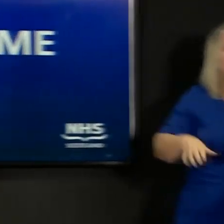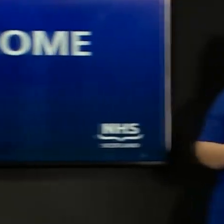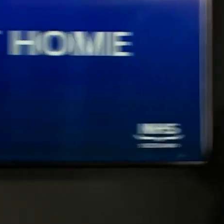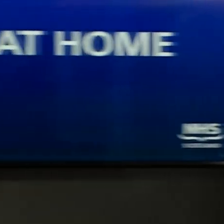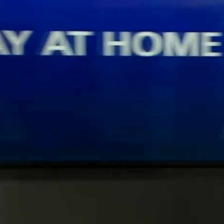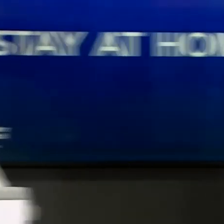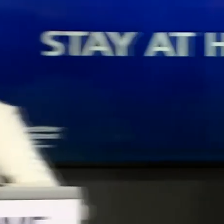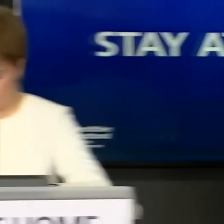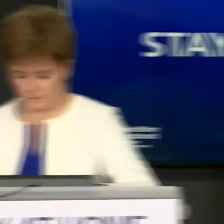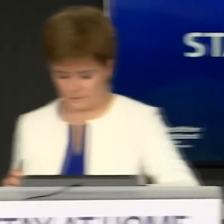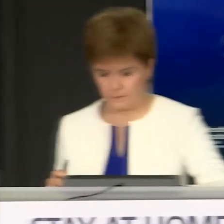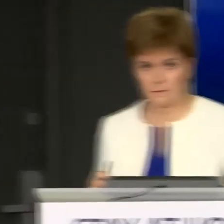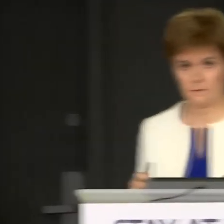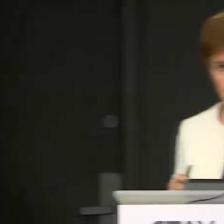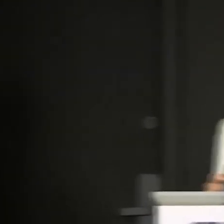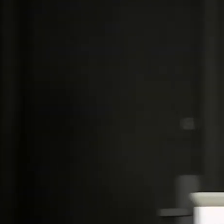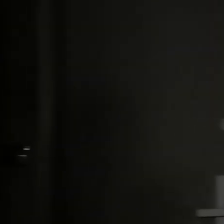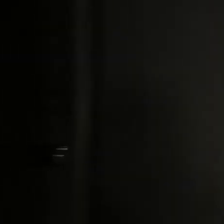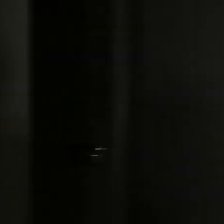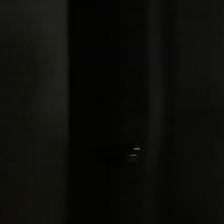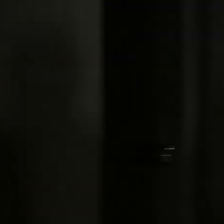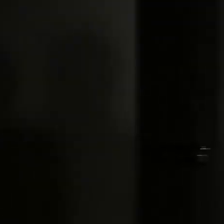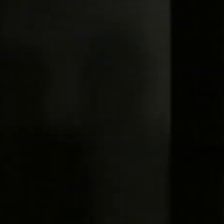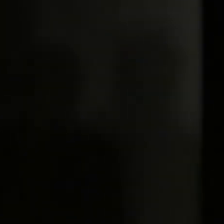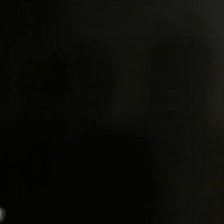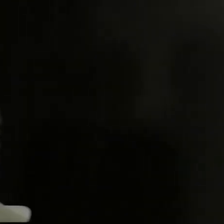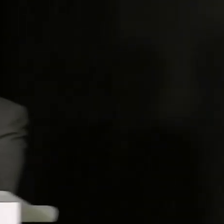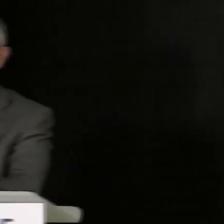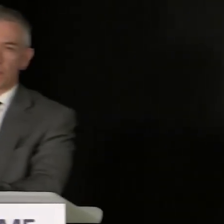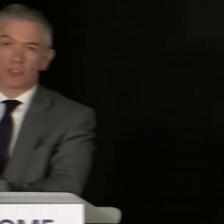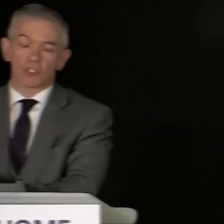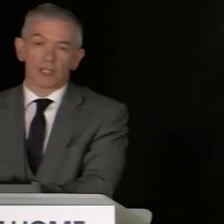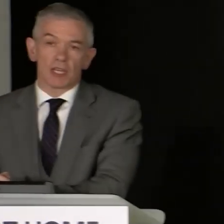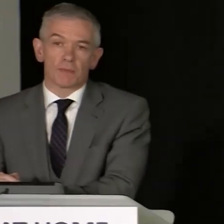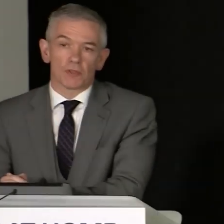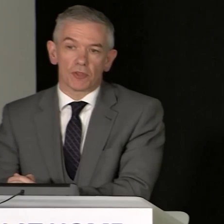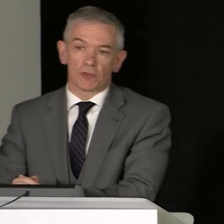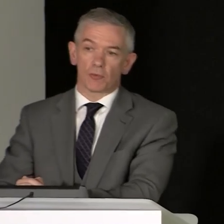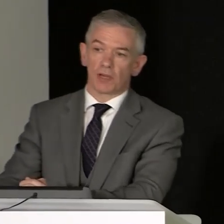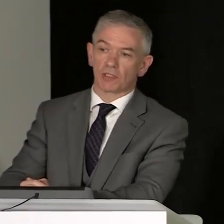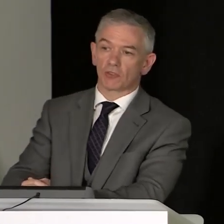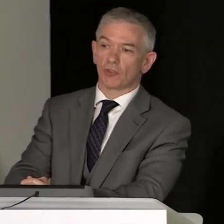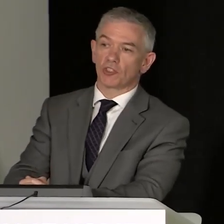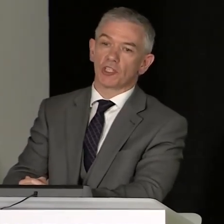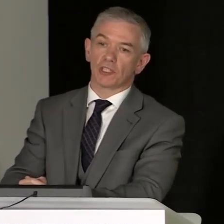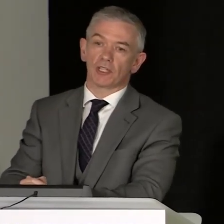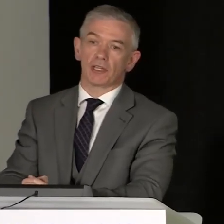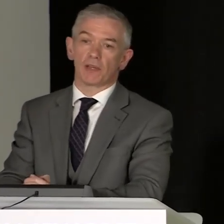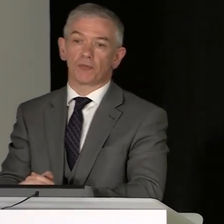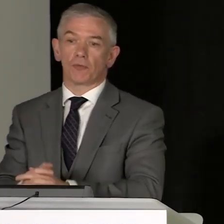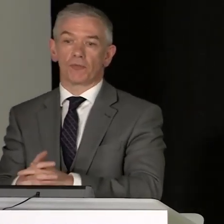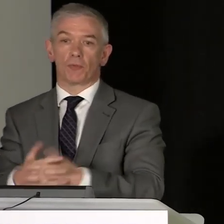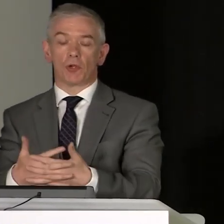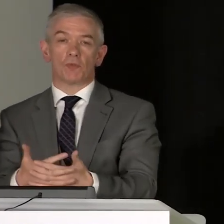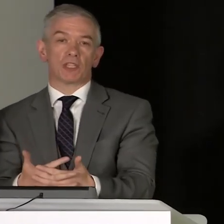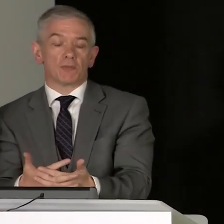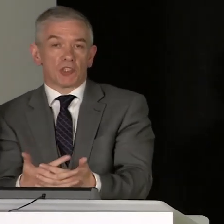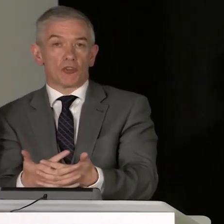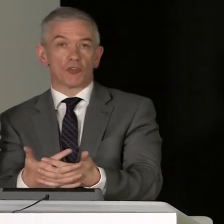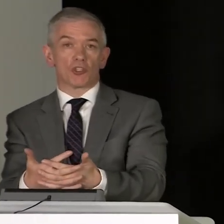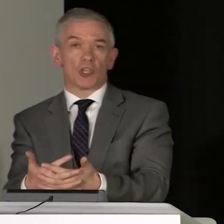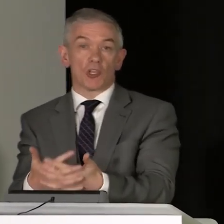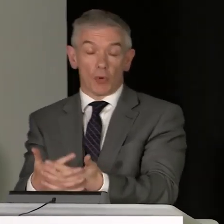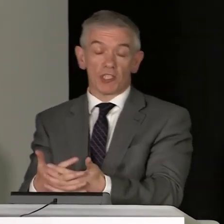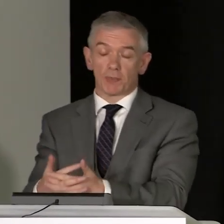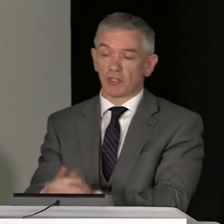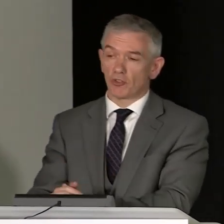I think one of things would add to that as well is of course the major difference that we have to acknowledge here from normal times